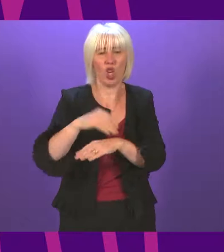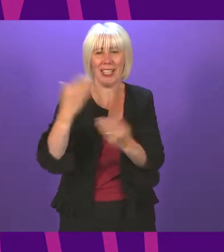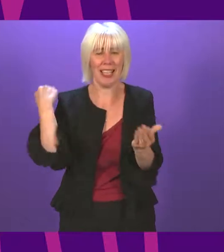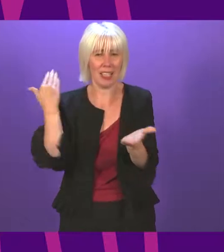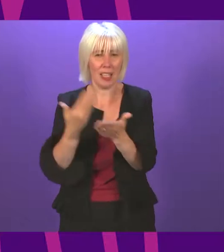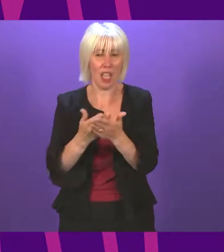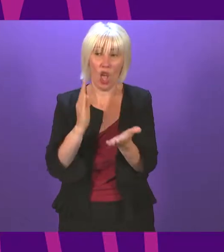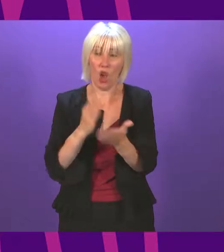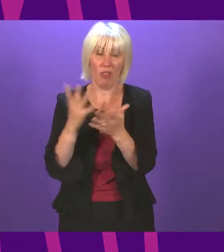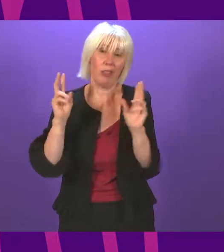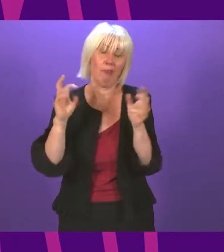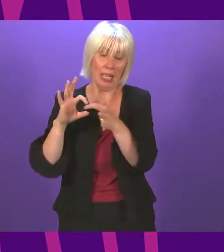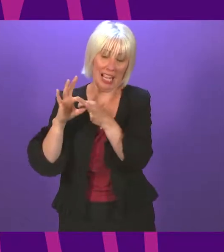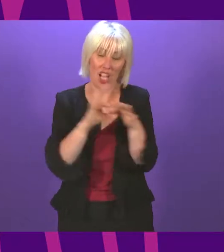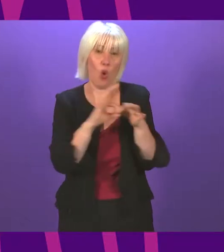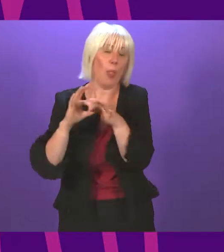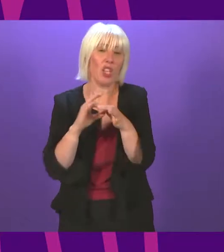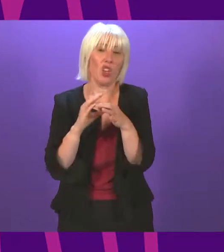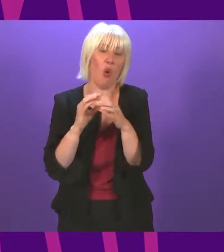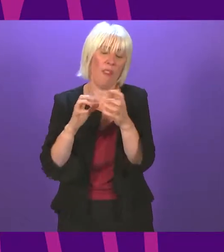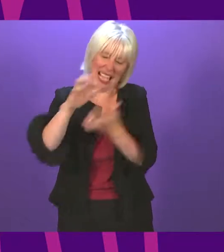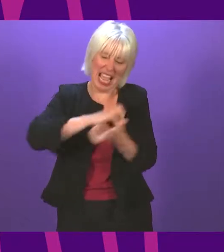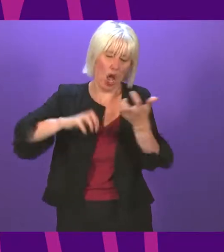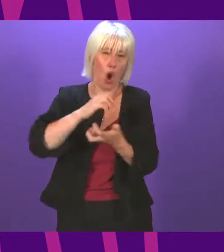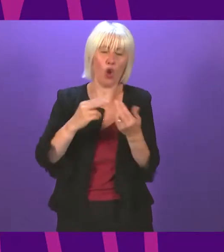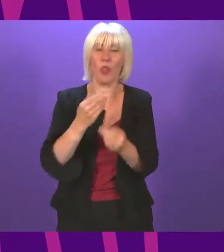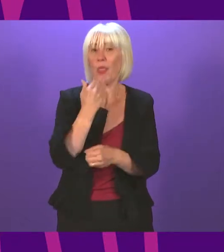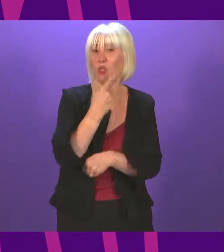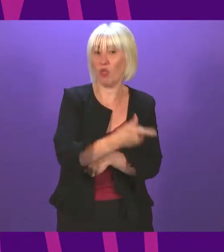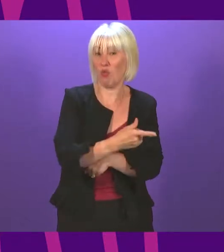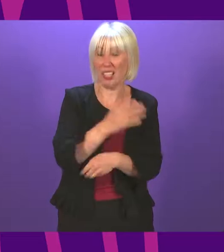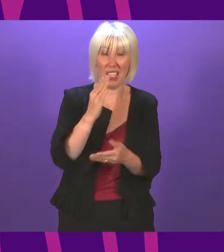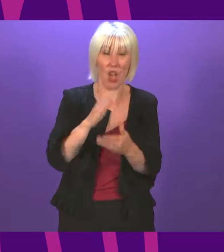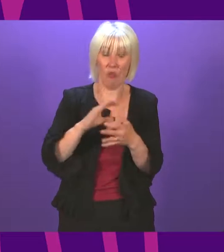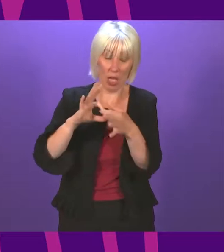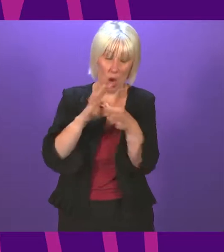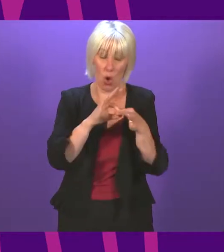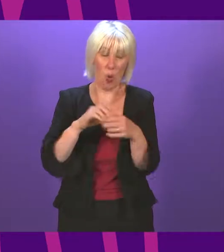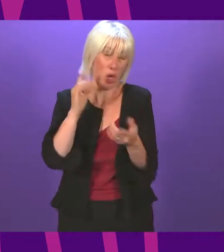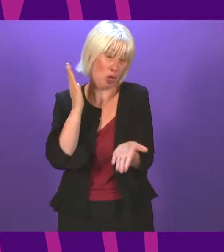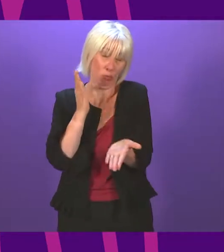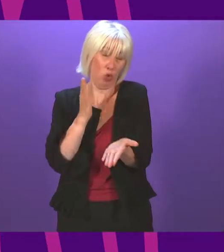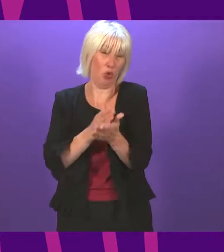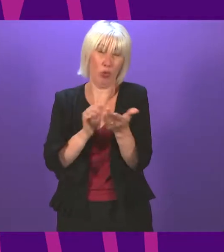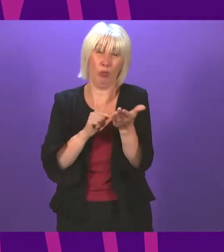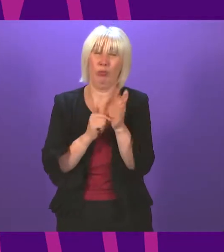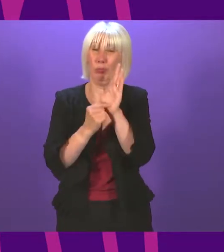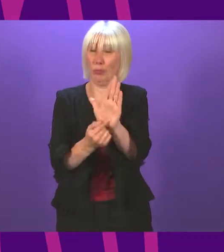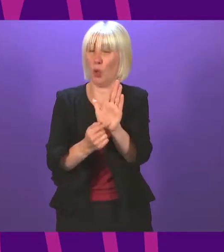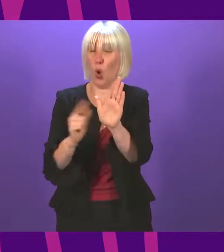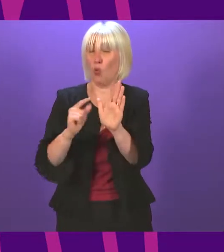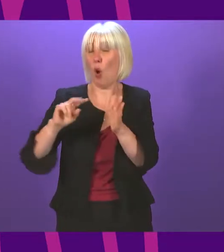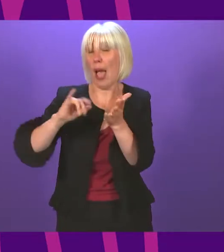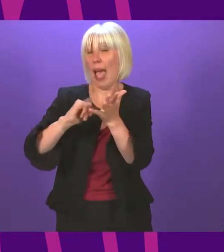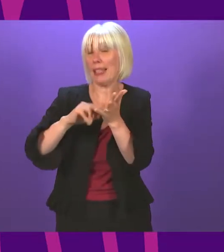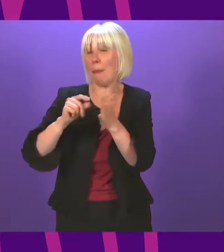into the coalition of chaos with the Green Party, a coalition that highlights the true priority of the S&P for this coming parliamentary